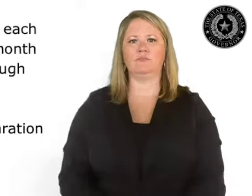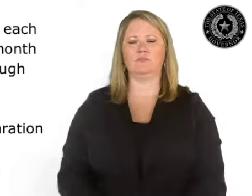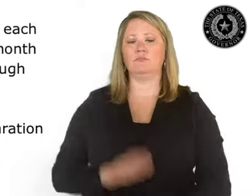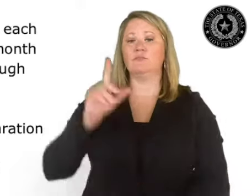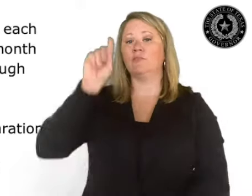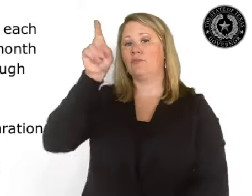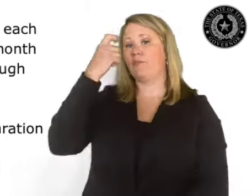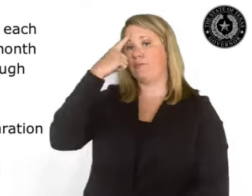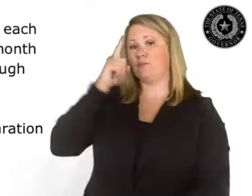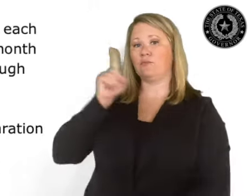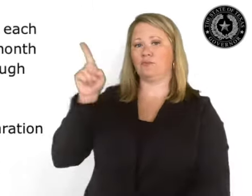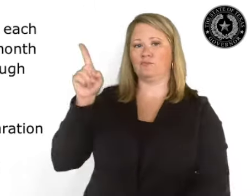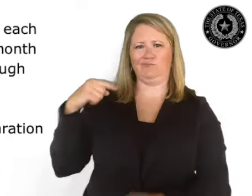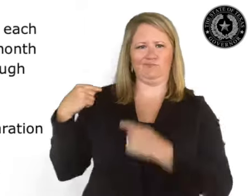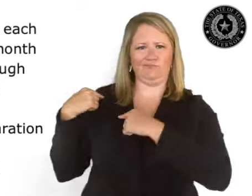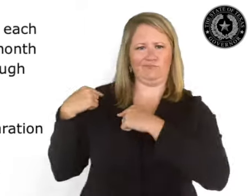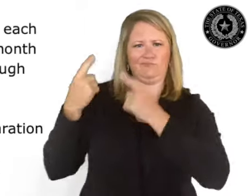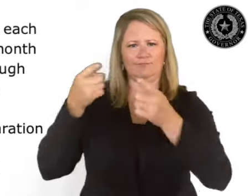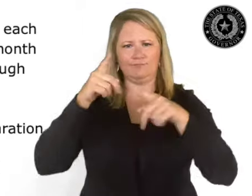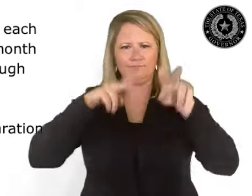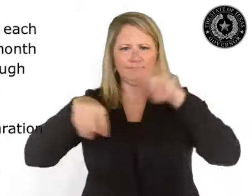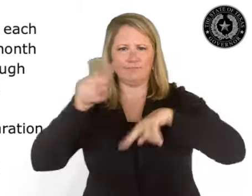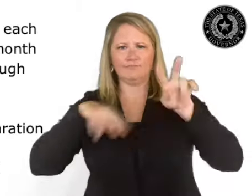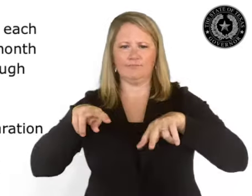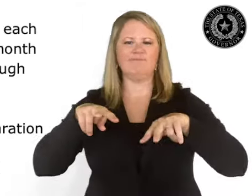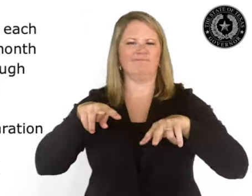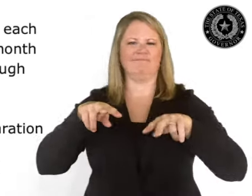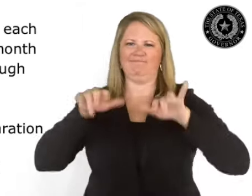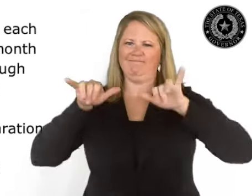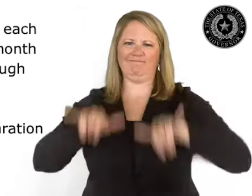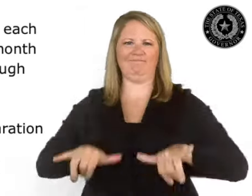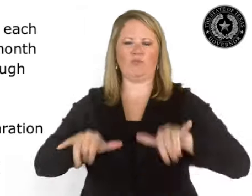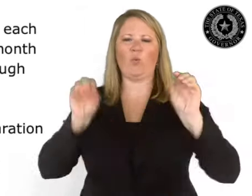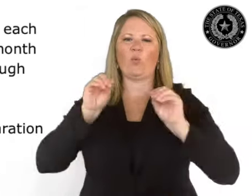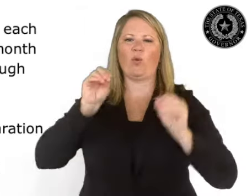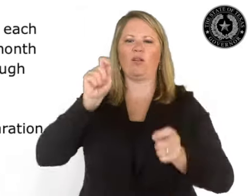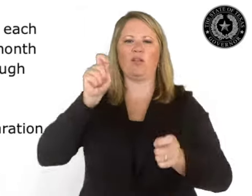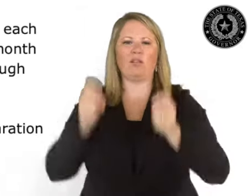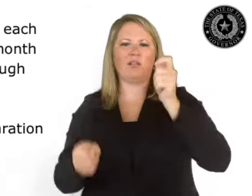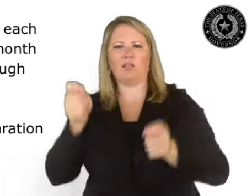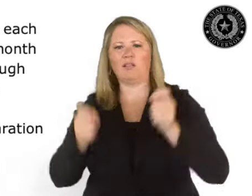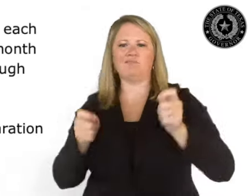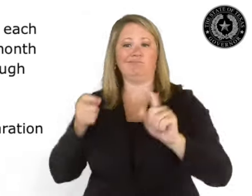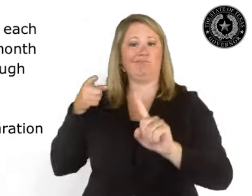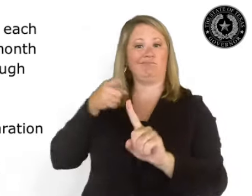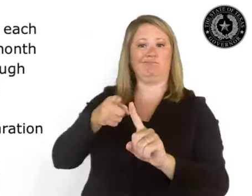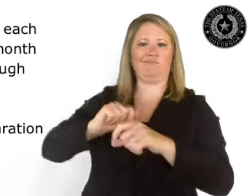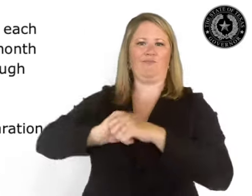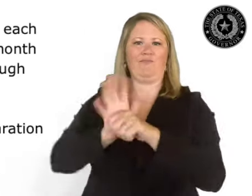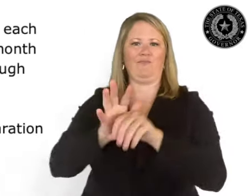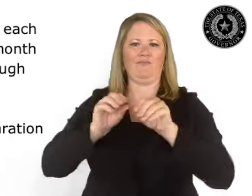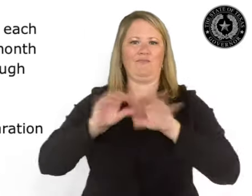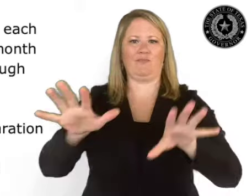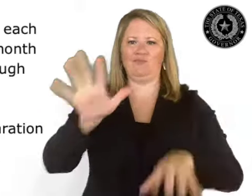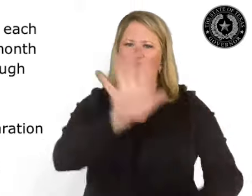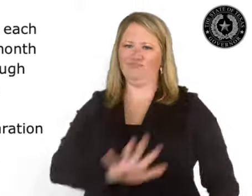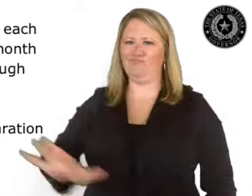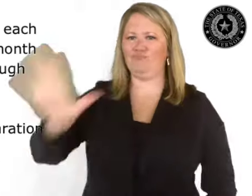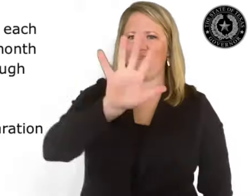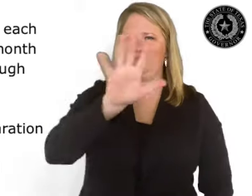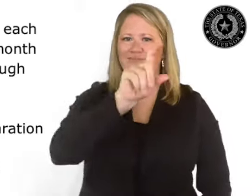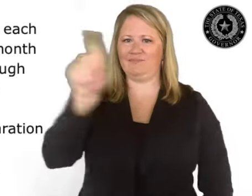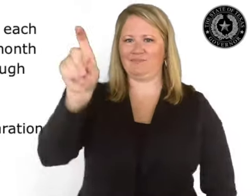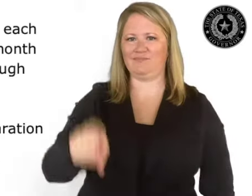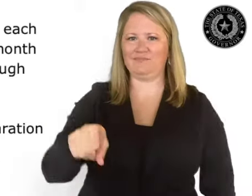Whereas, in each subsequent month effective through today, I have renewed the disaster declaration for all